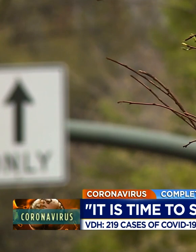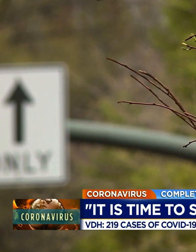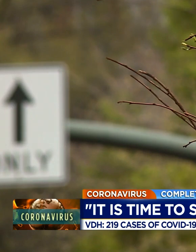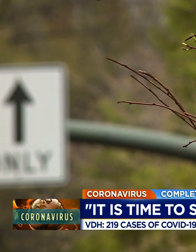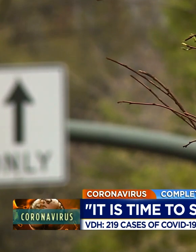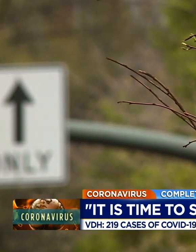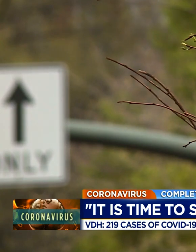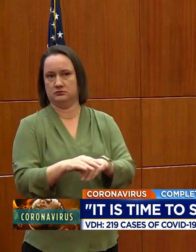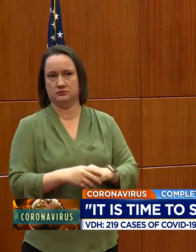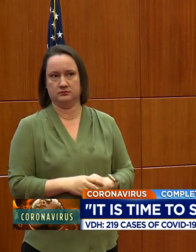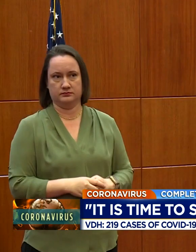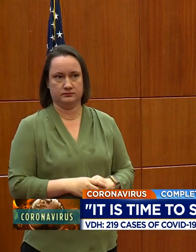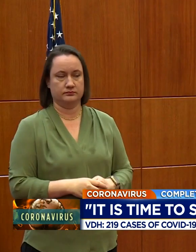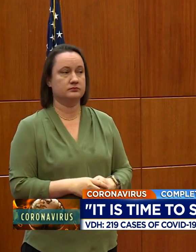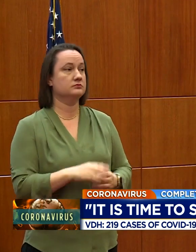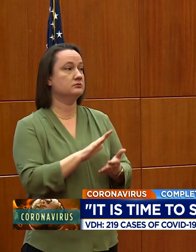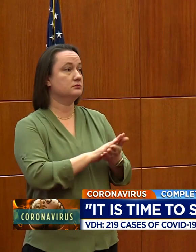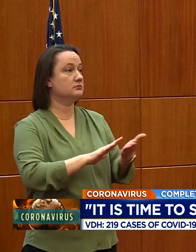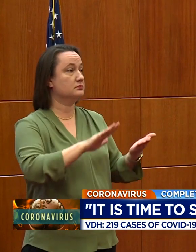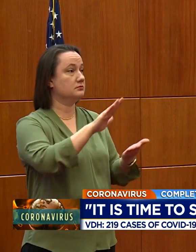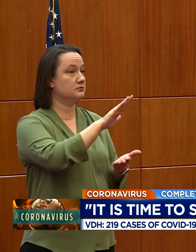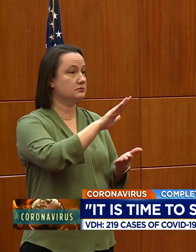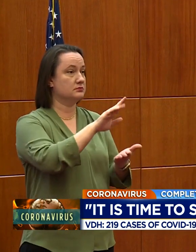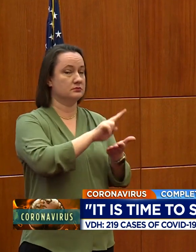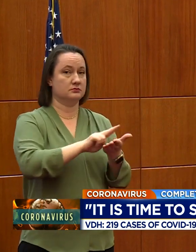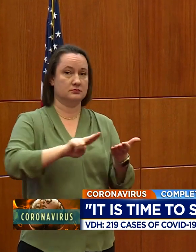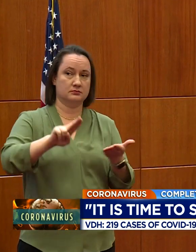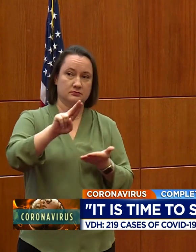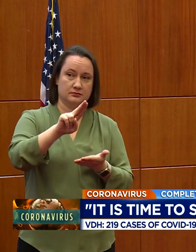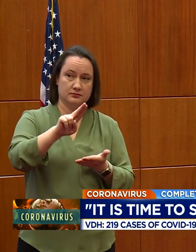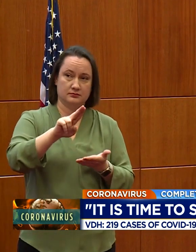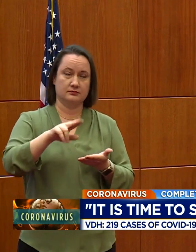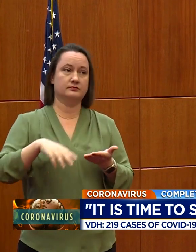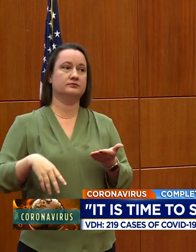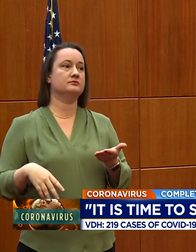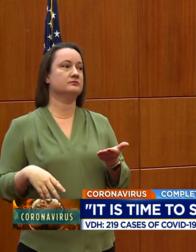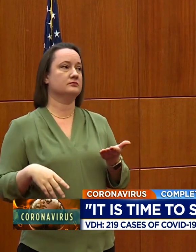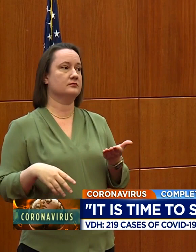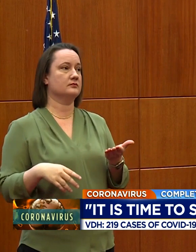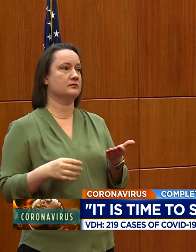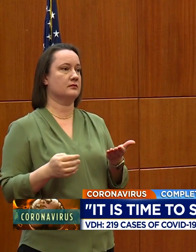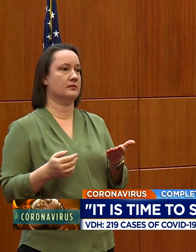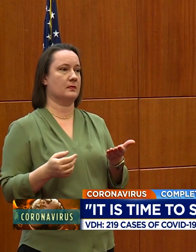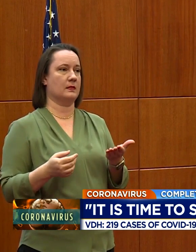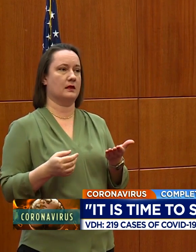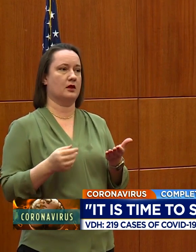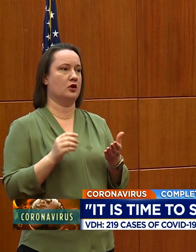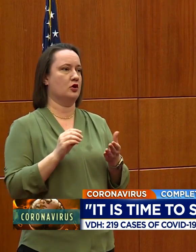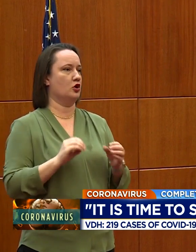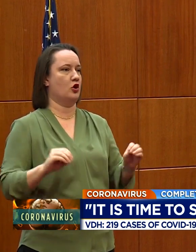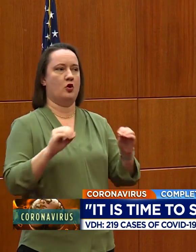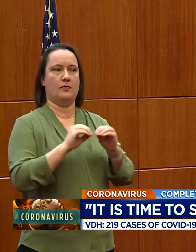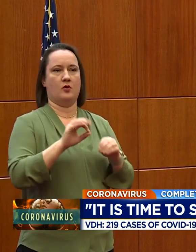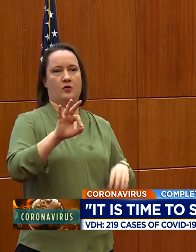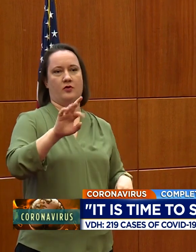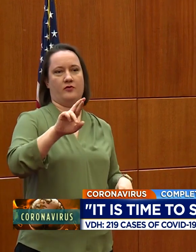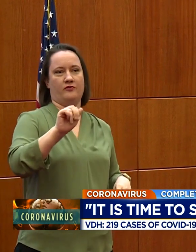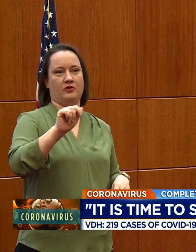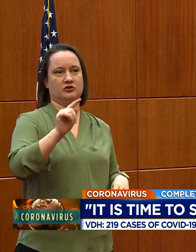at risk. To our colleges and universities, no more fraternity parties.